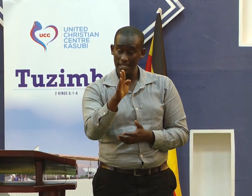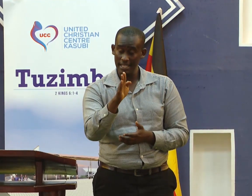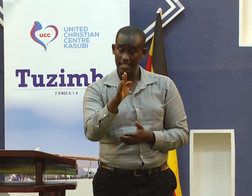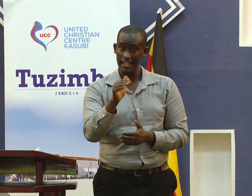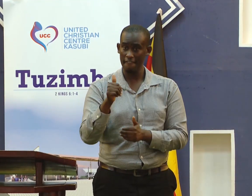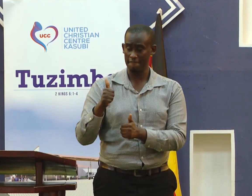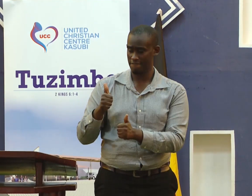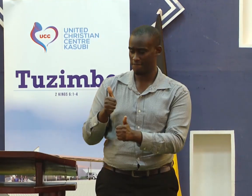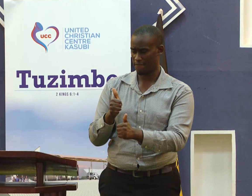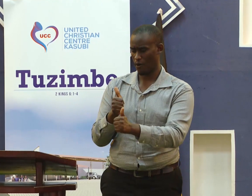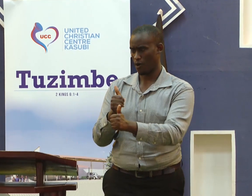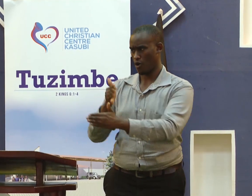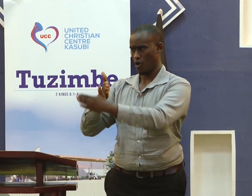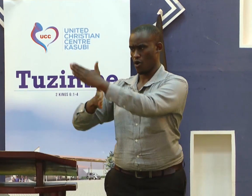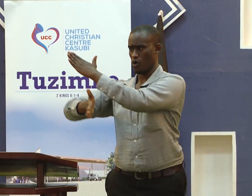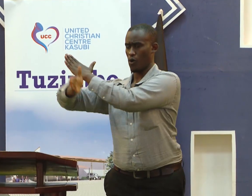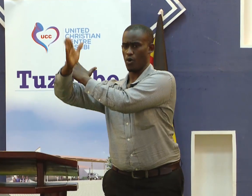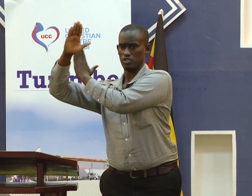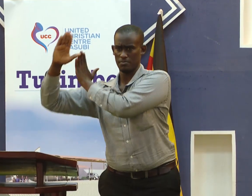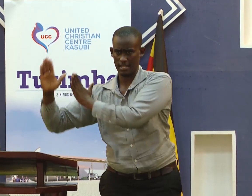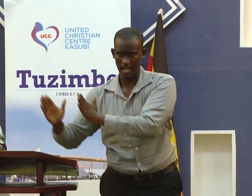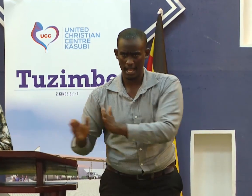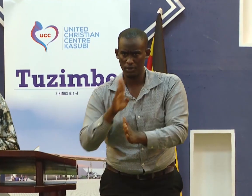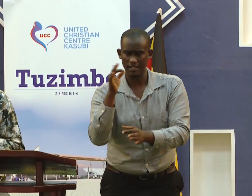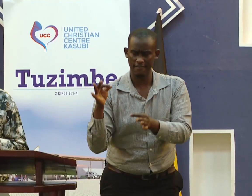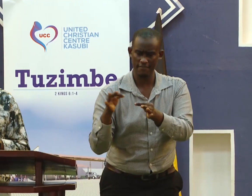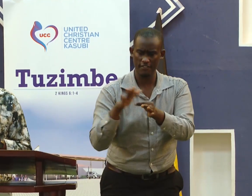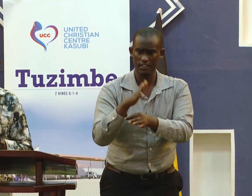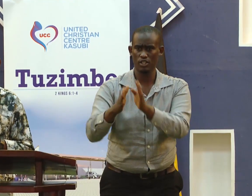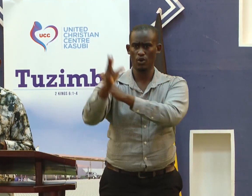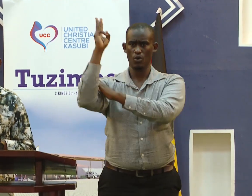We are in the plan of God and we are fulfilled in his will.